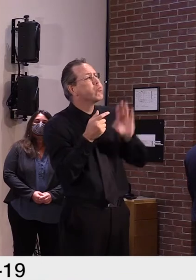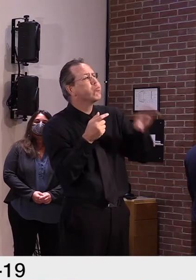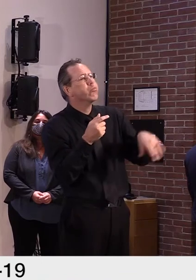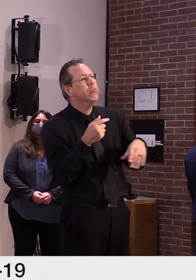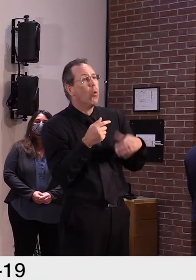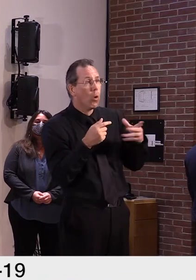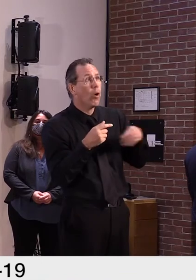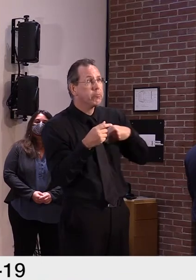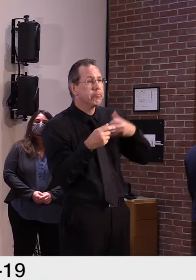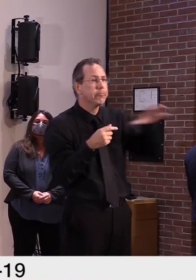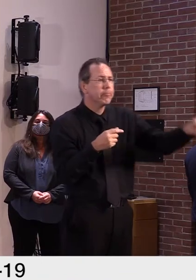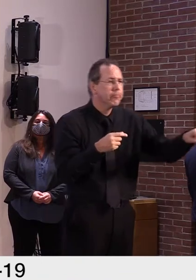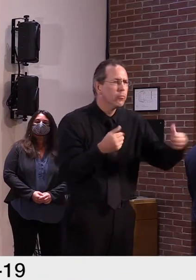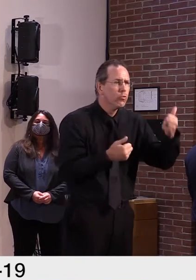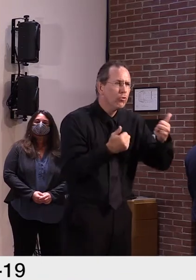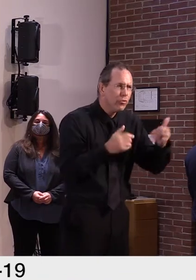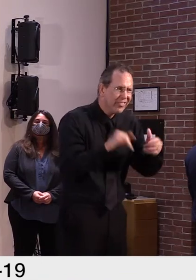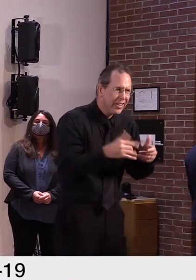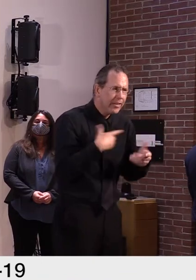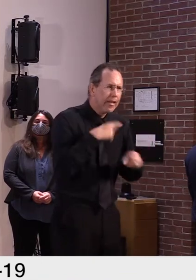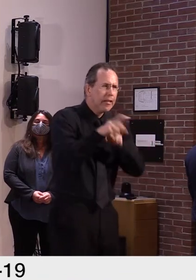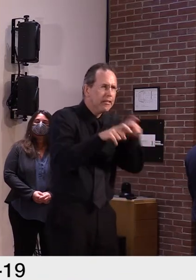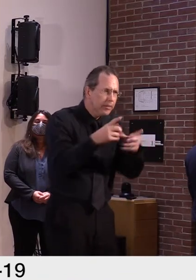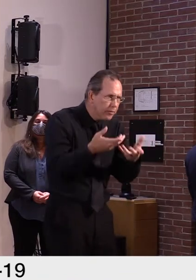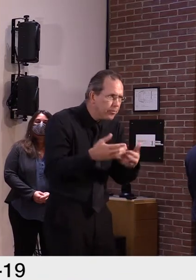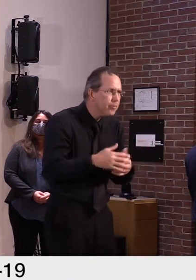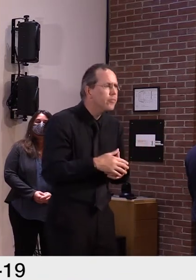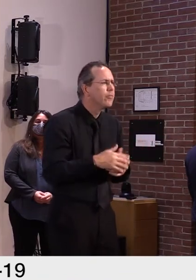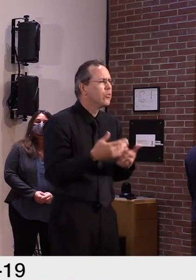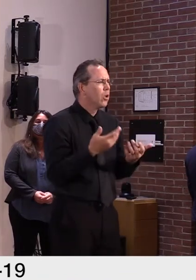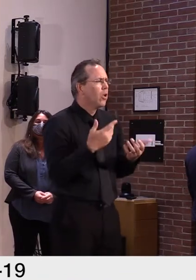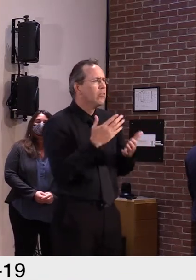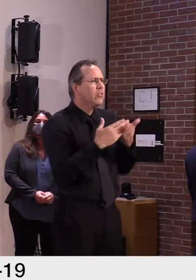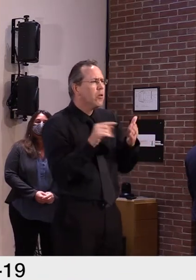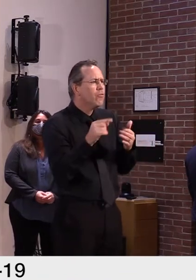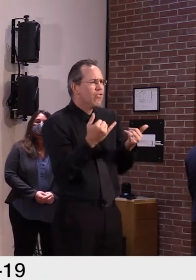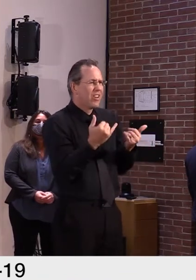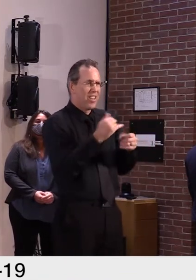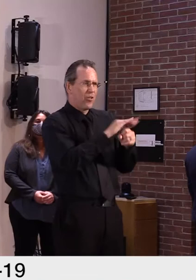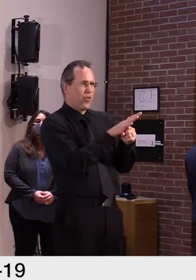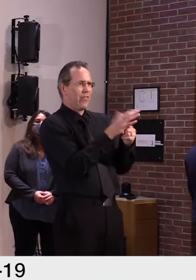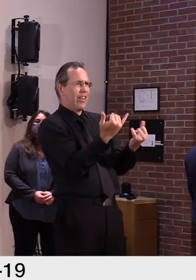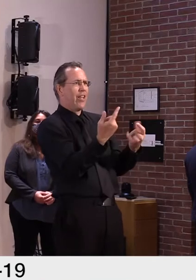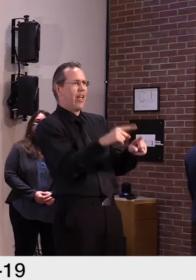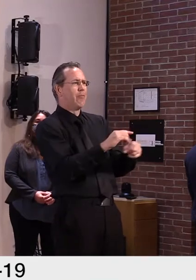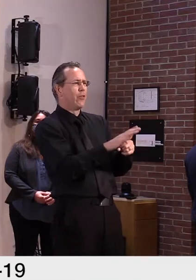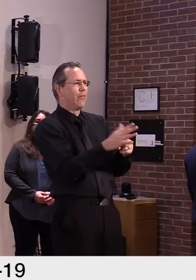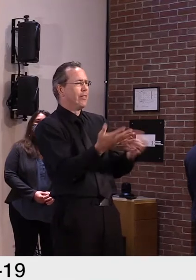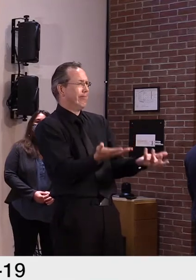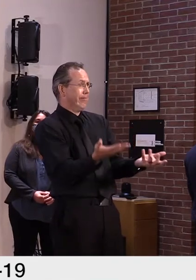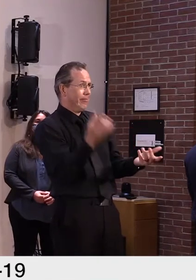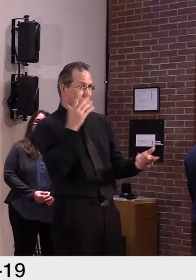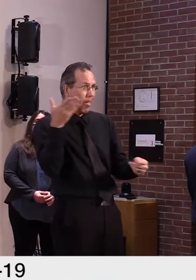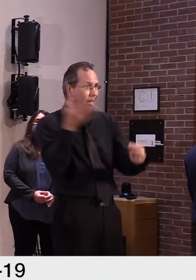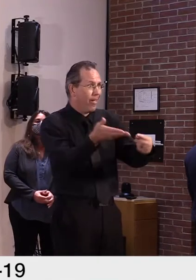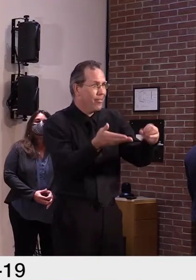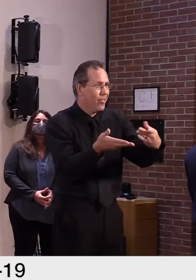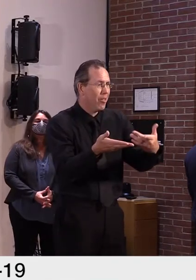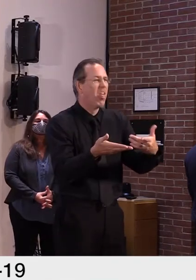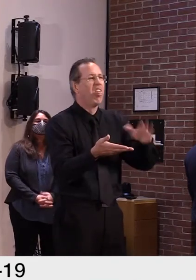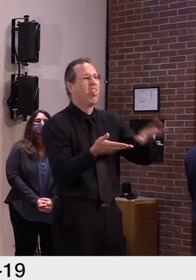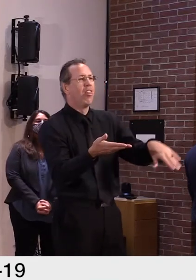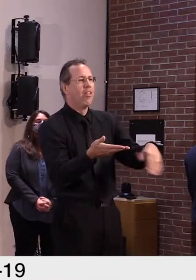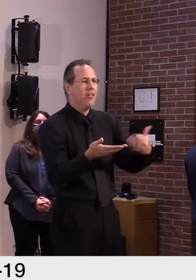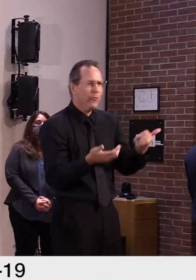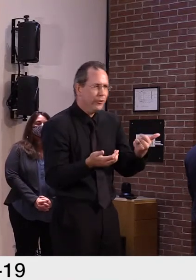accept work. But the survey doesn't differentiate in that number. And so when we're looking at an unemployment rate, if